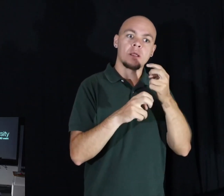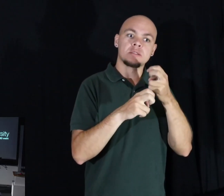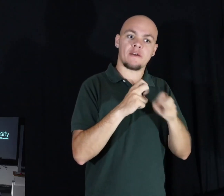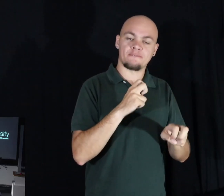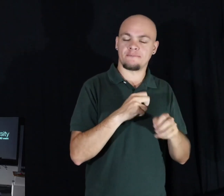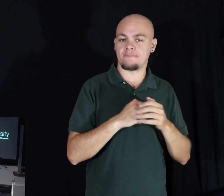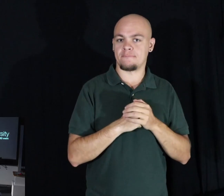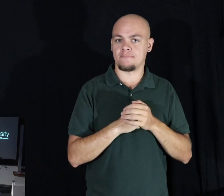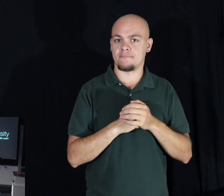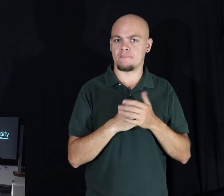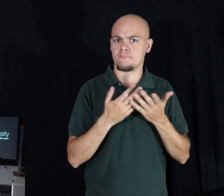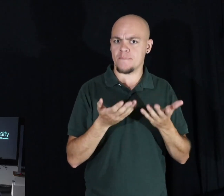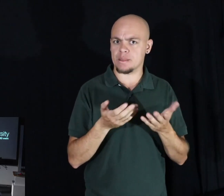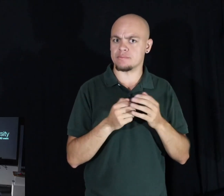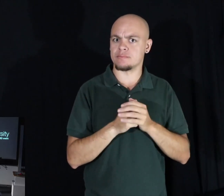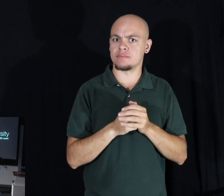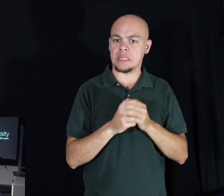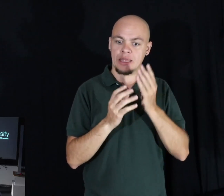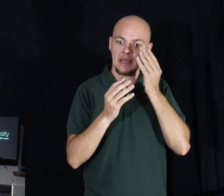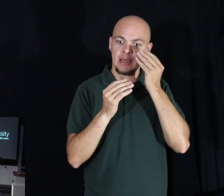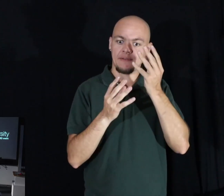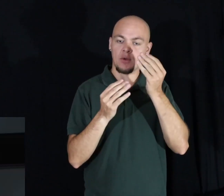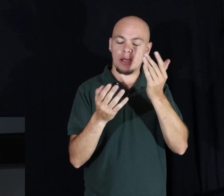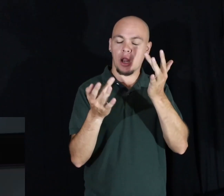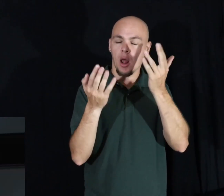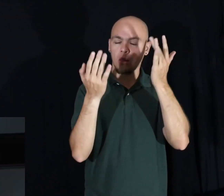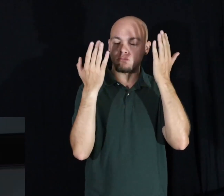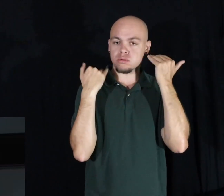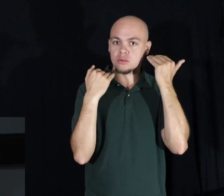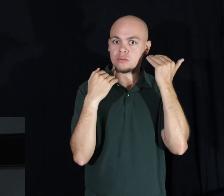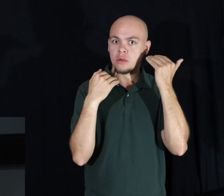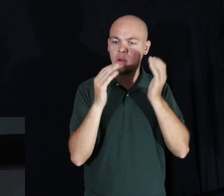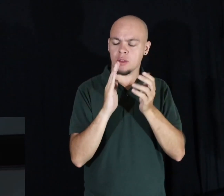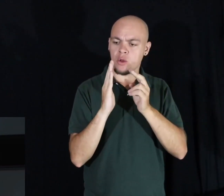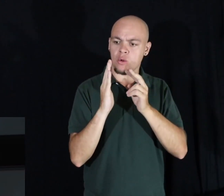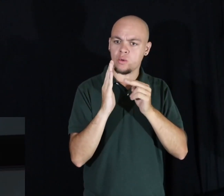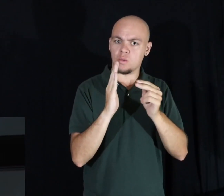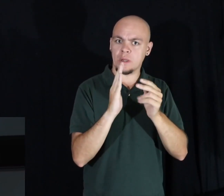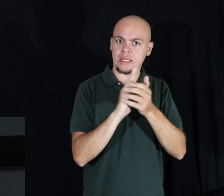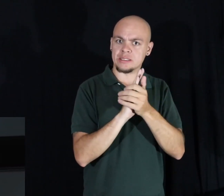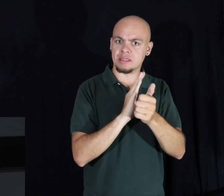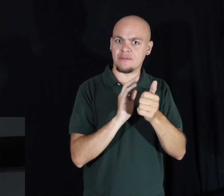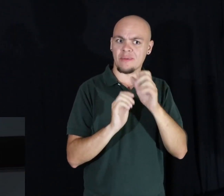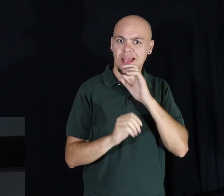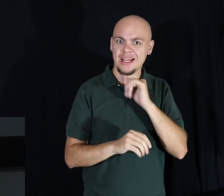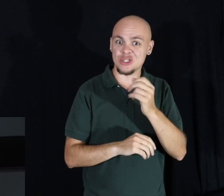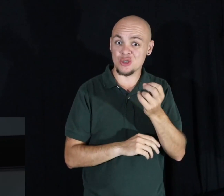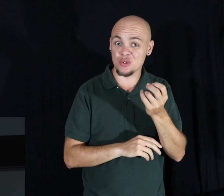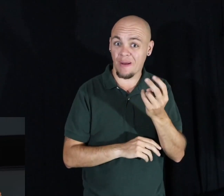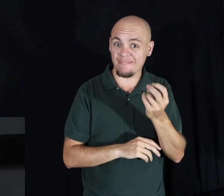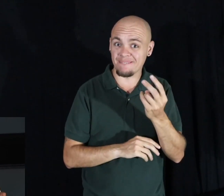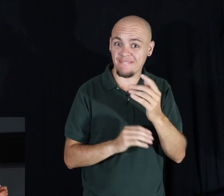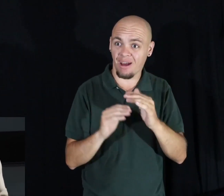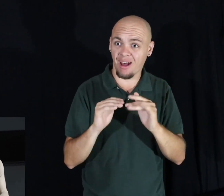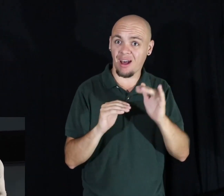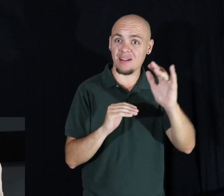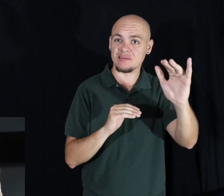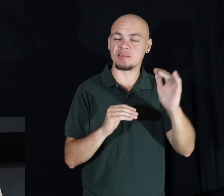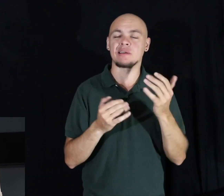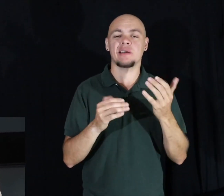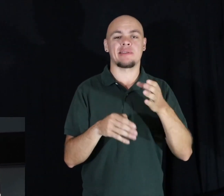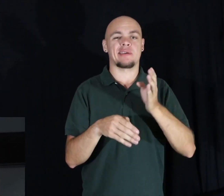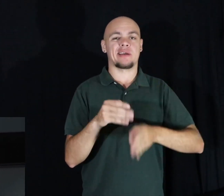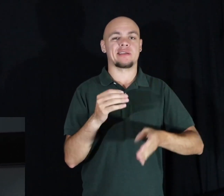Yet we're forced to keep up with this information overload with the reading skills of a 12-year-old. Now, end of today,